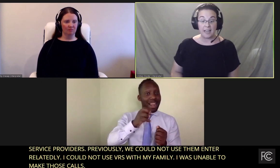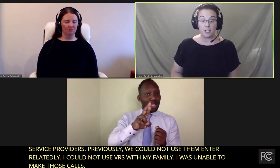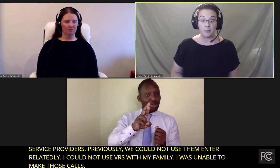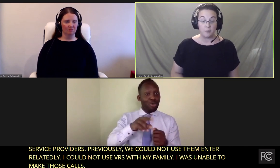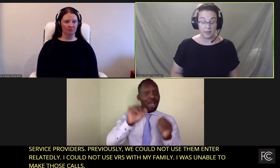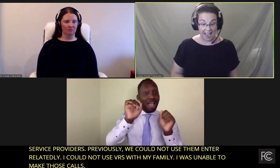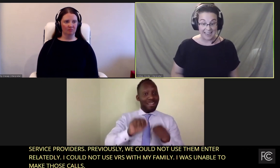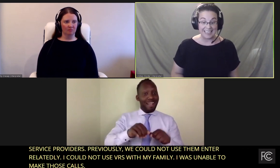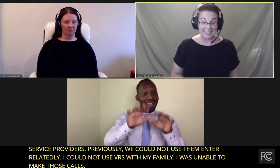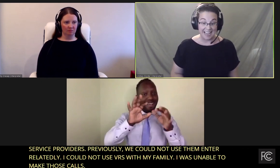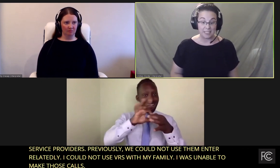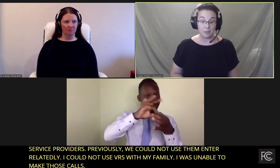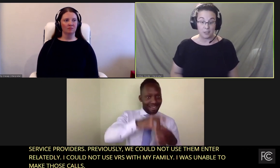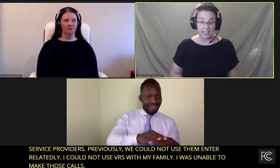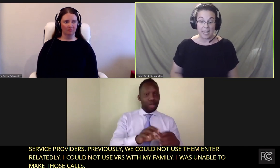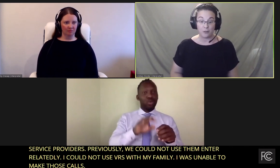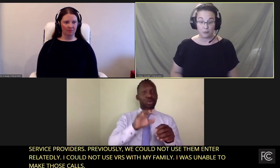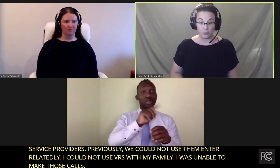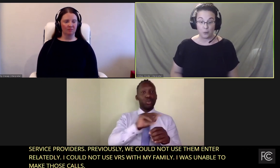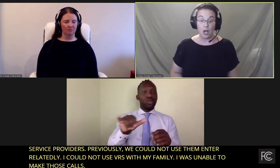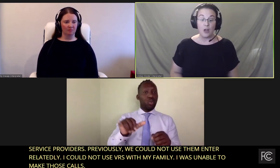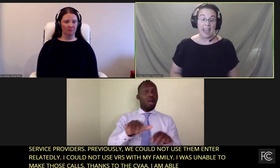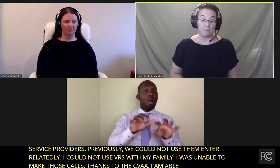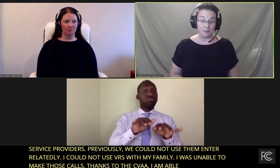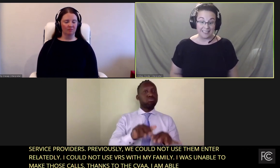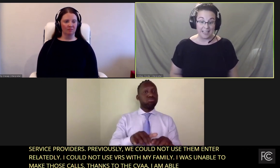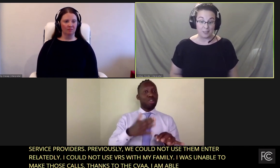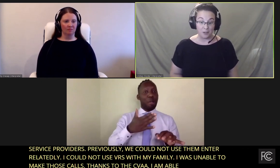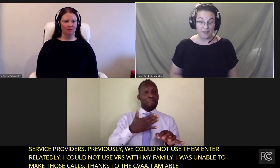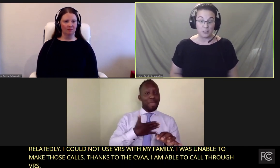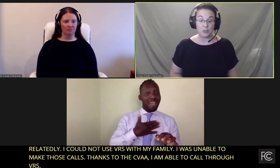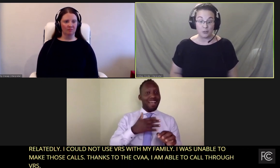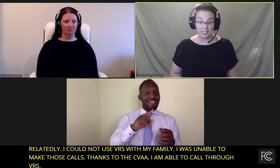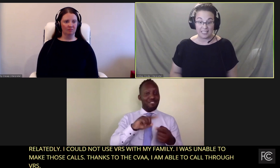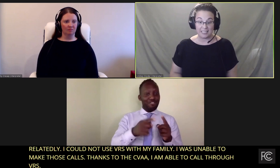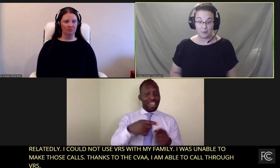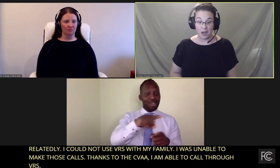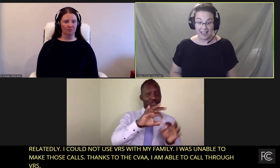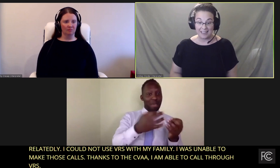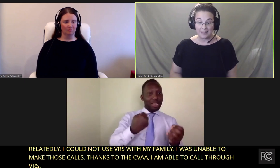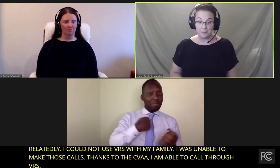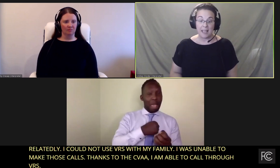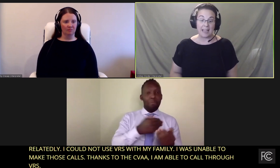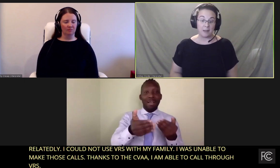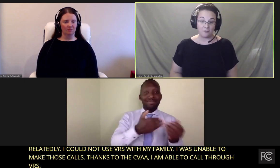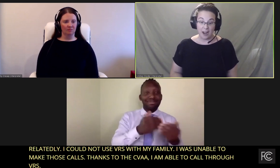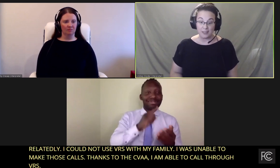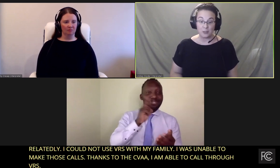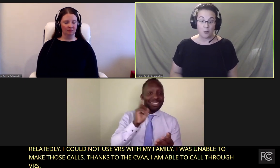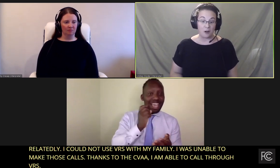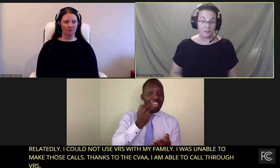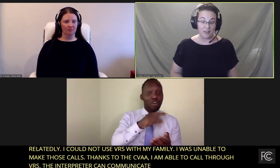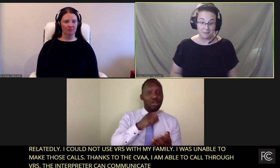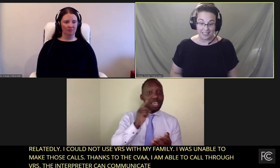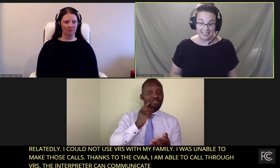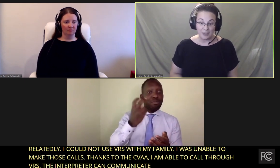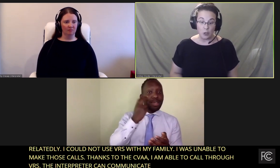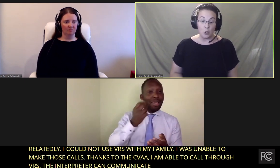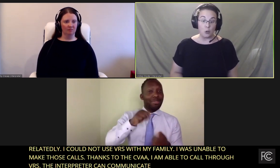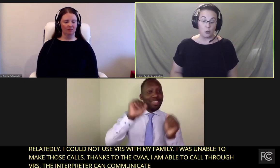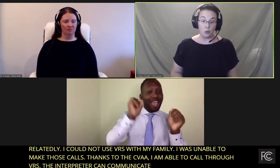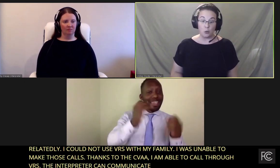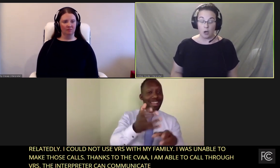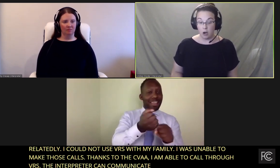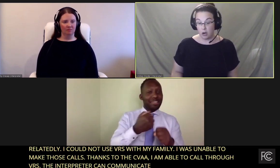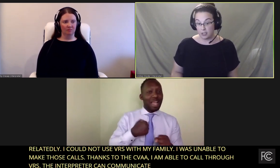interpreter can connect and communicate through a relay service to the TTY. And my friends or family